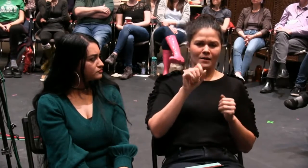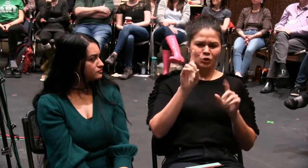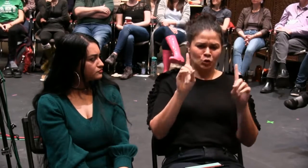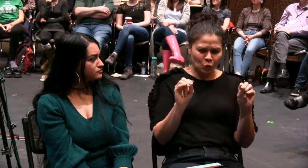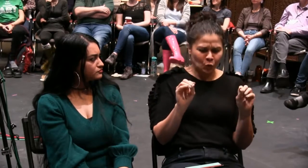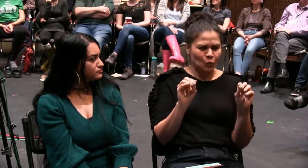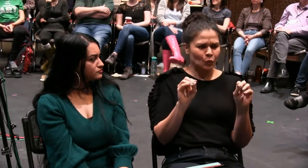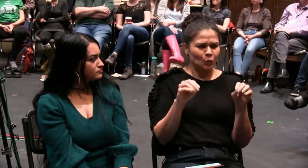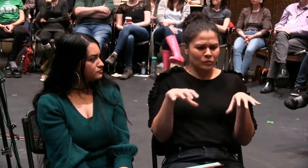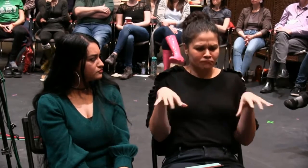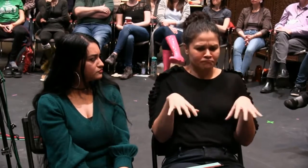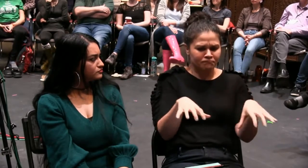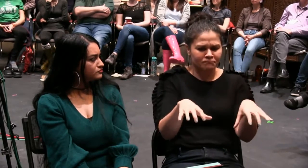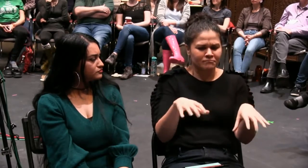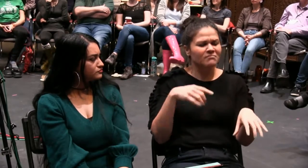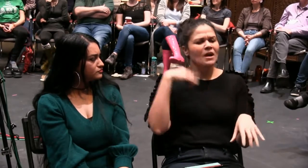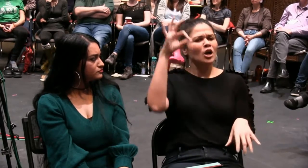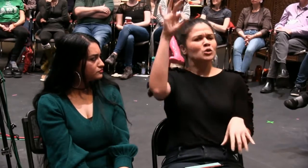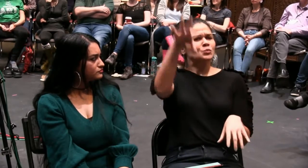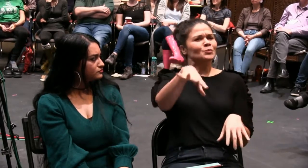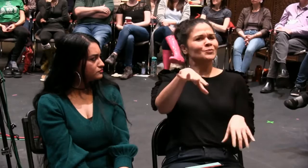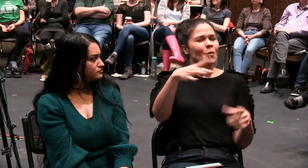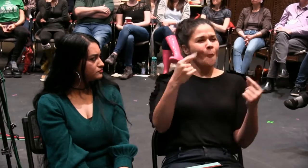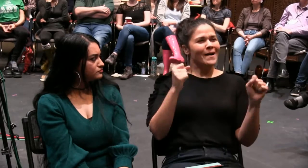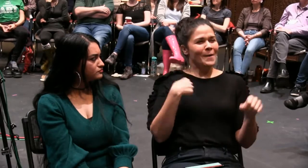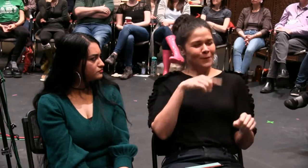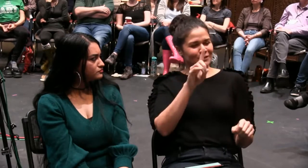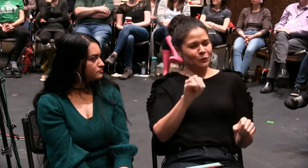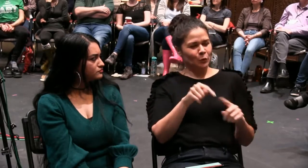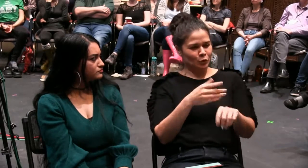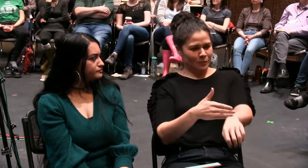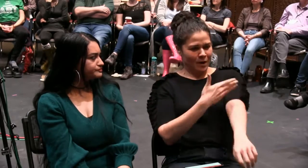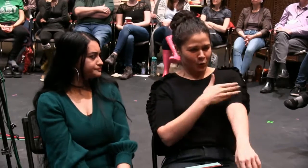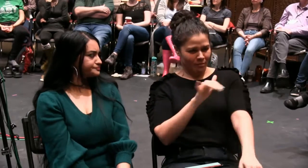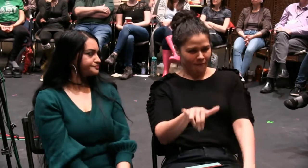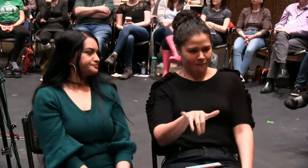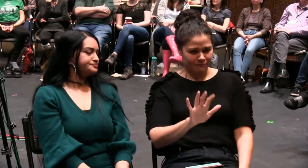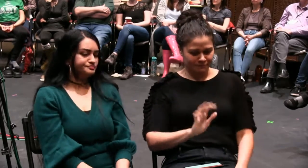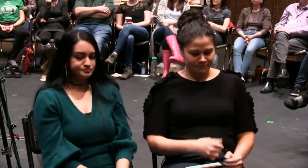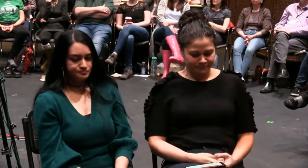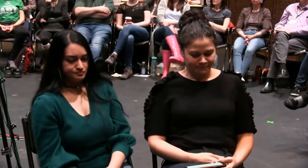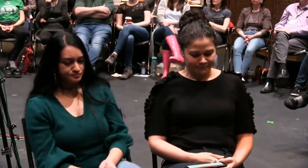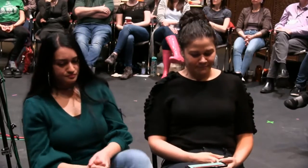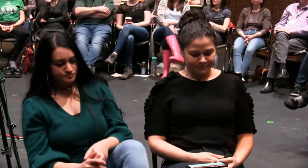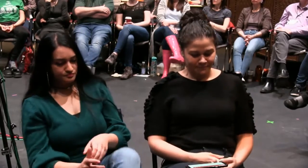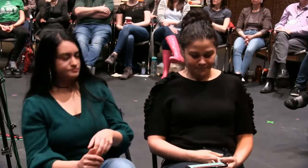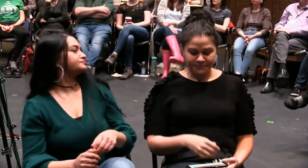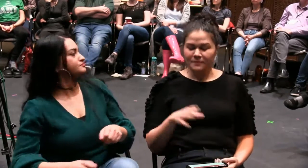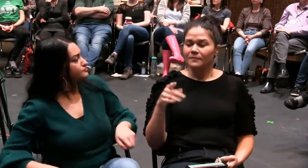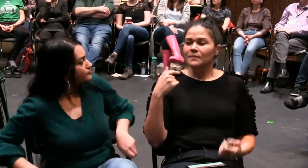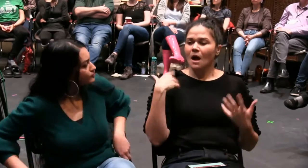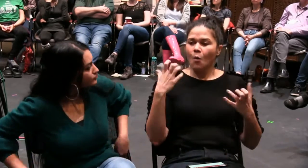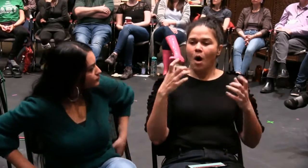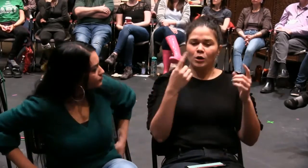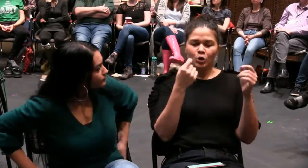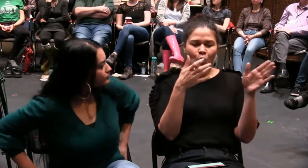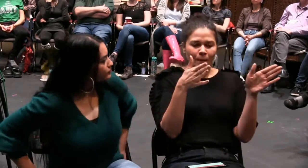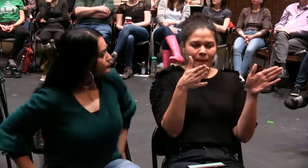So not only as a deaf community, but also with our allies, you know, how can we work together to just make things